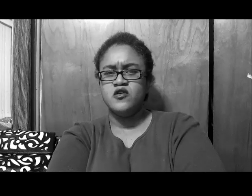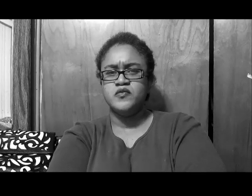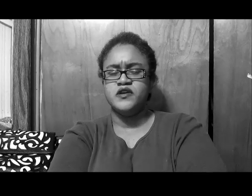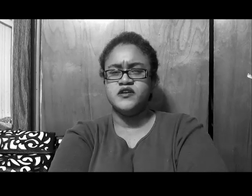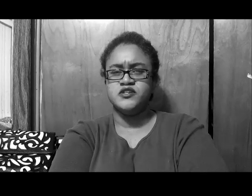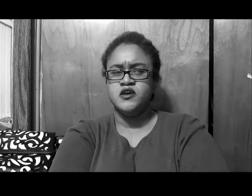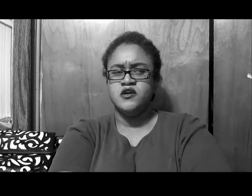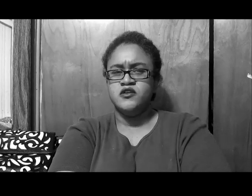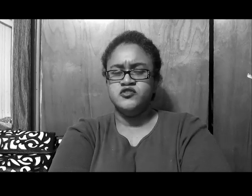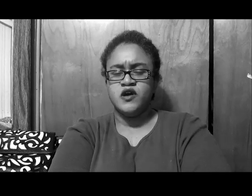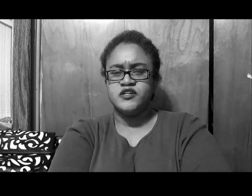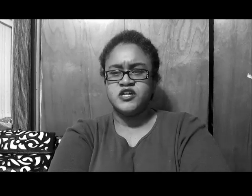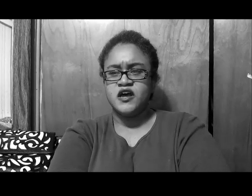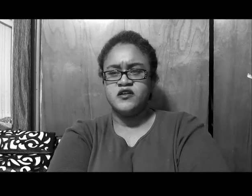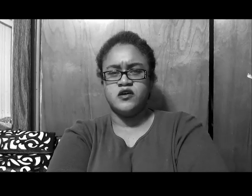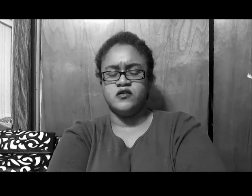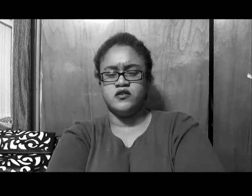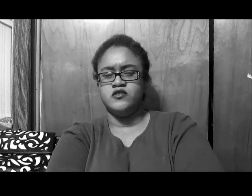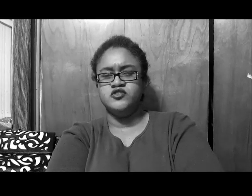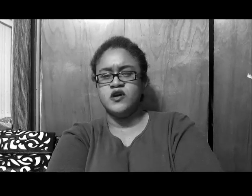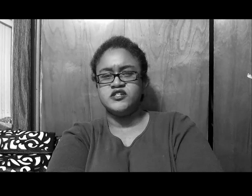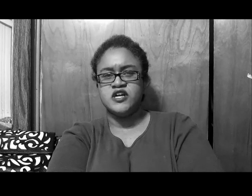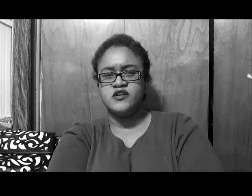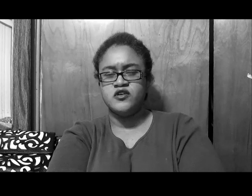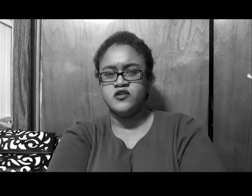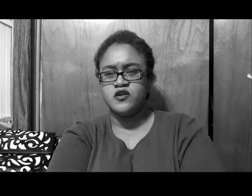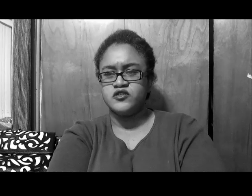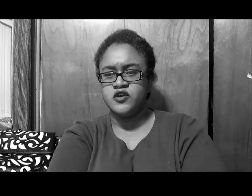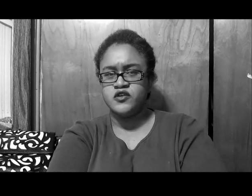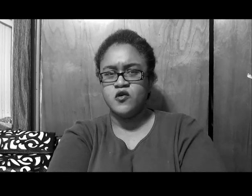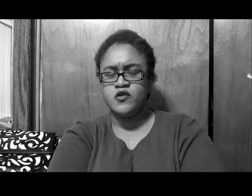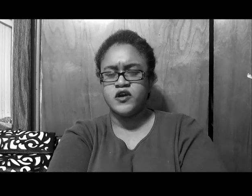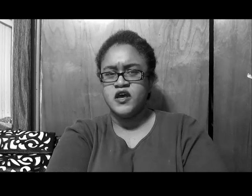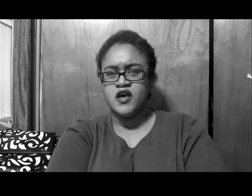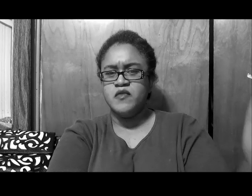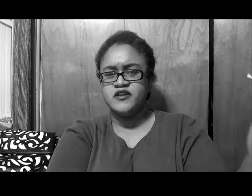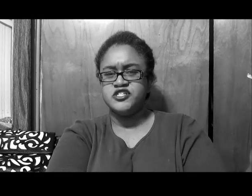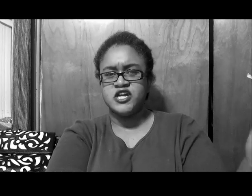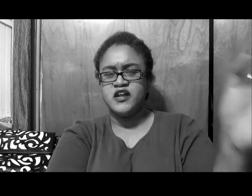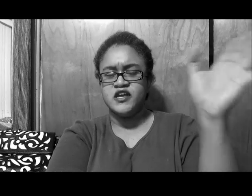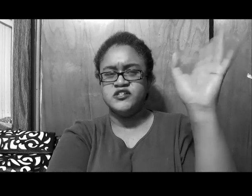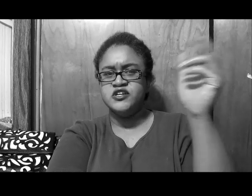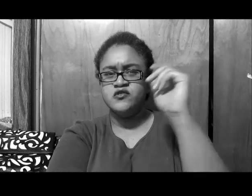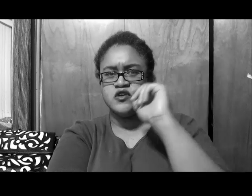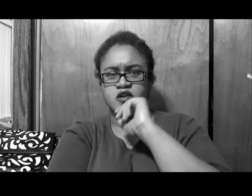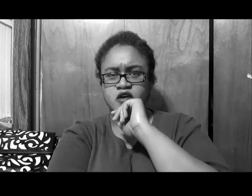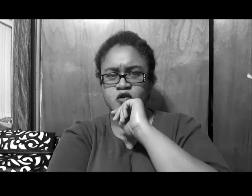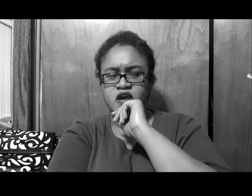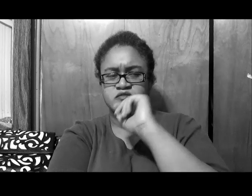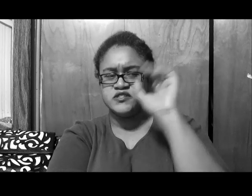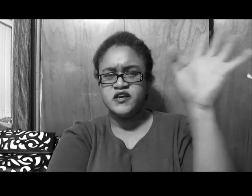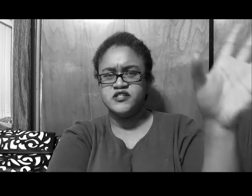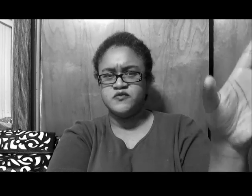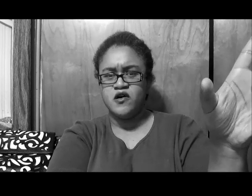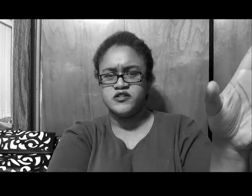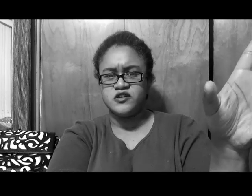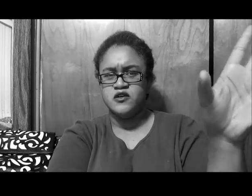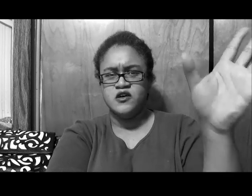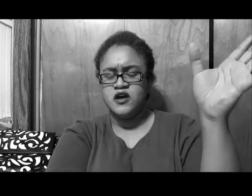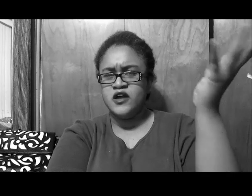please, you trying to shine, you trying to shine a dirty, a dirty corner, and make it shiny, and it's still dirty, okay, I'm just saying, as far as a, I